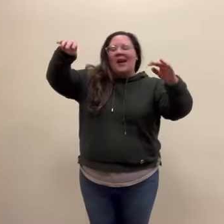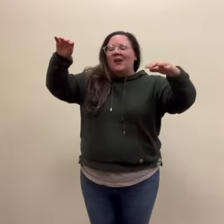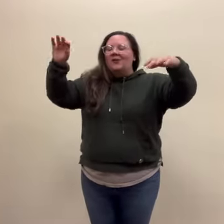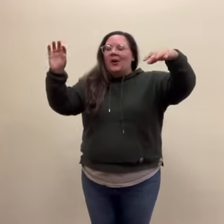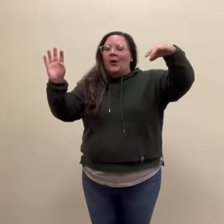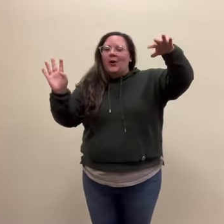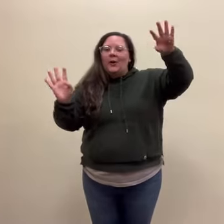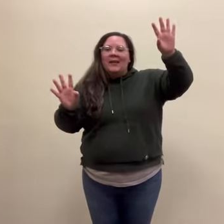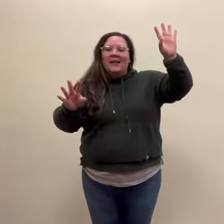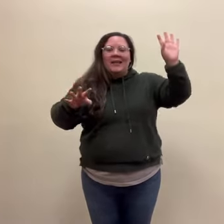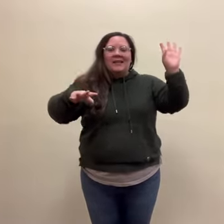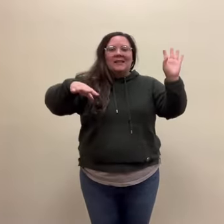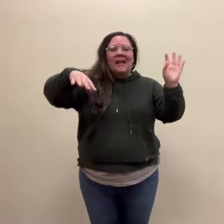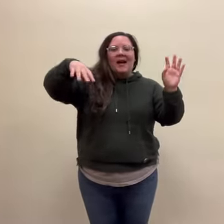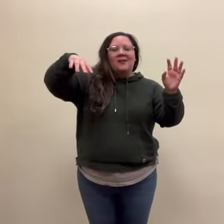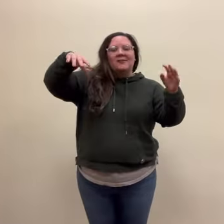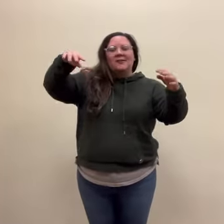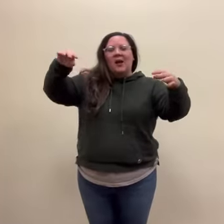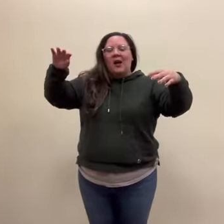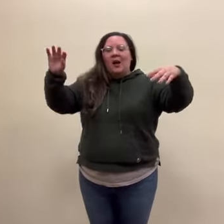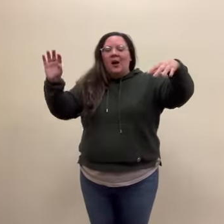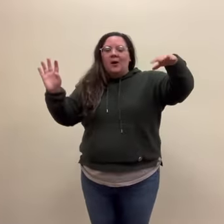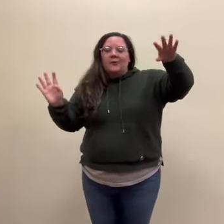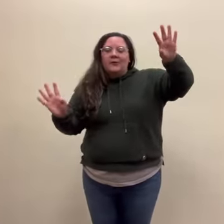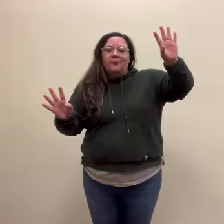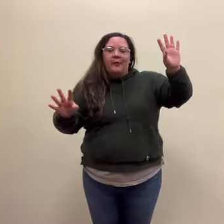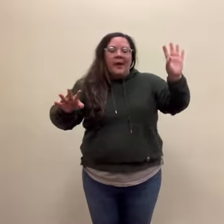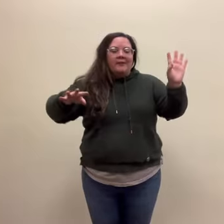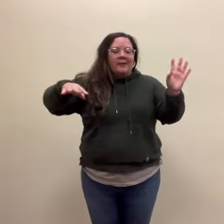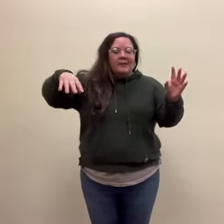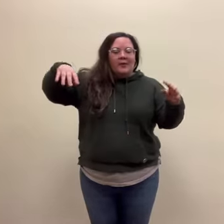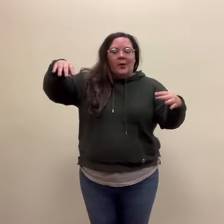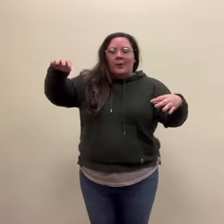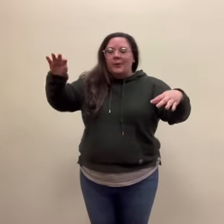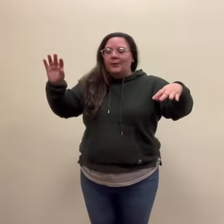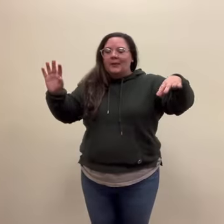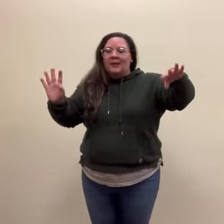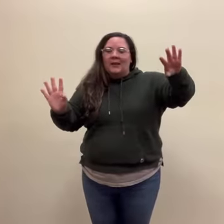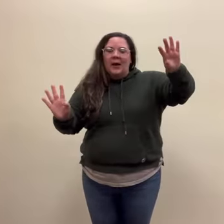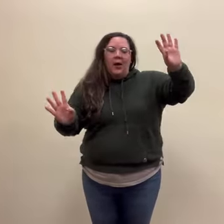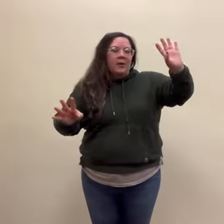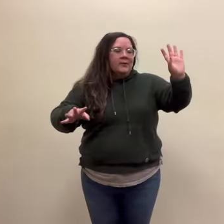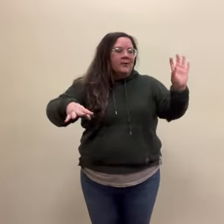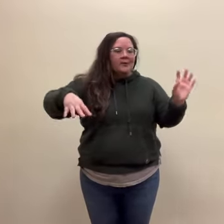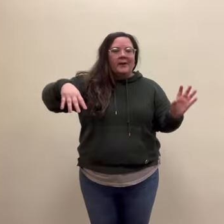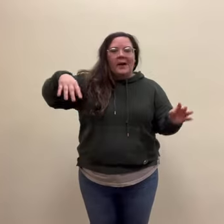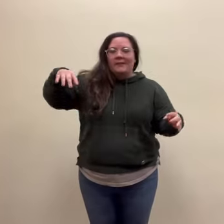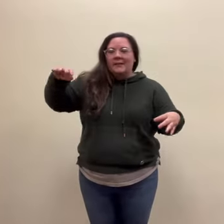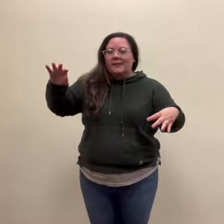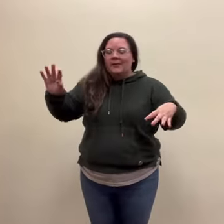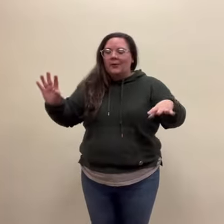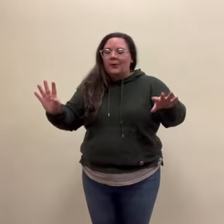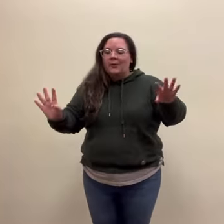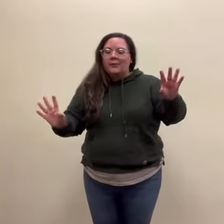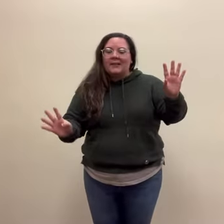floating down. Also very slowly, also very slowly,